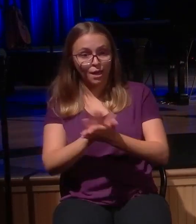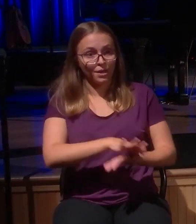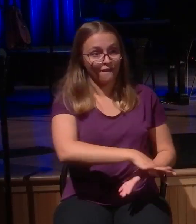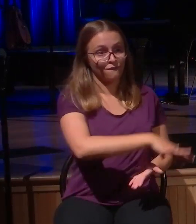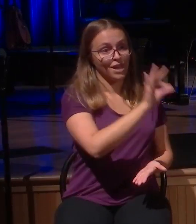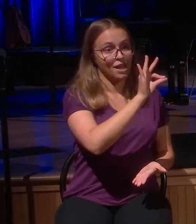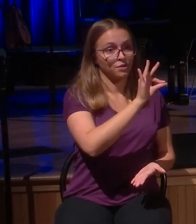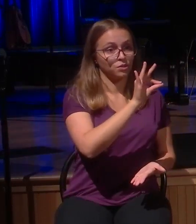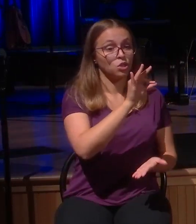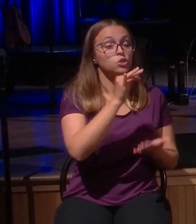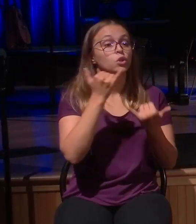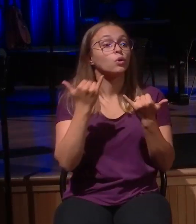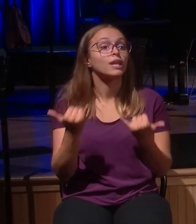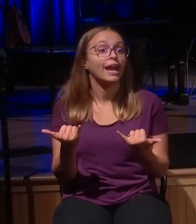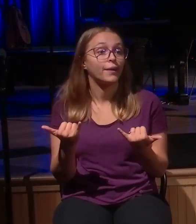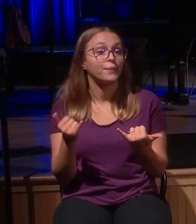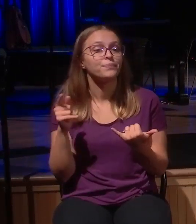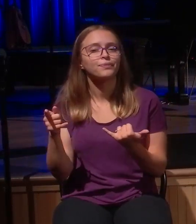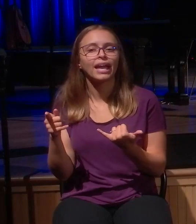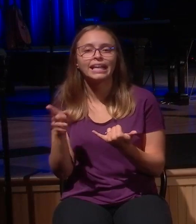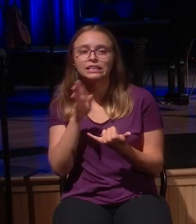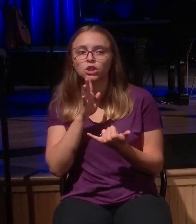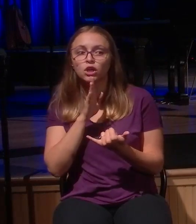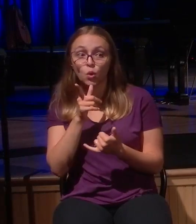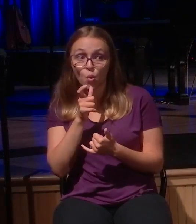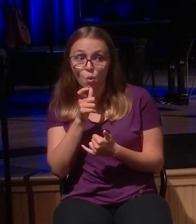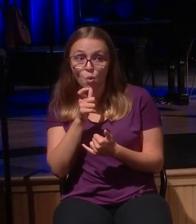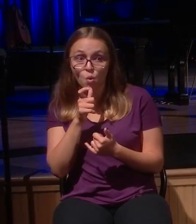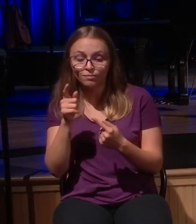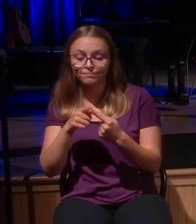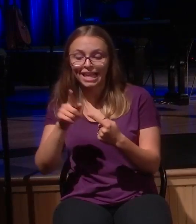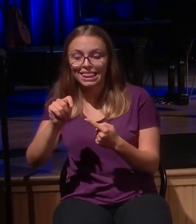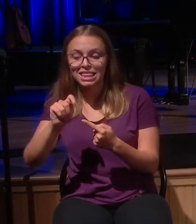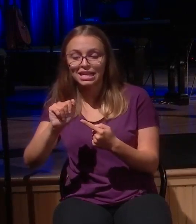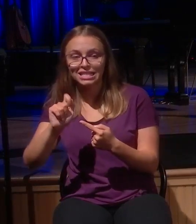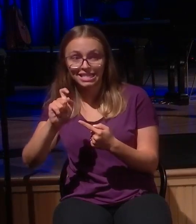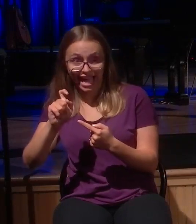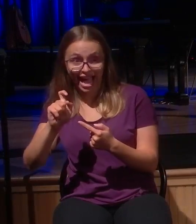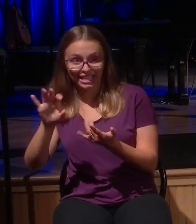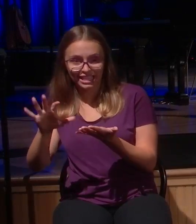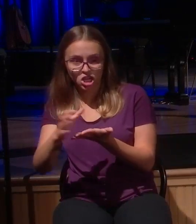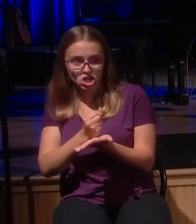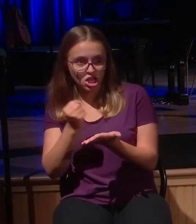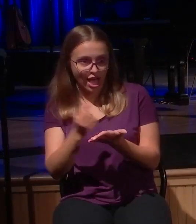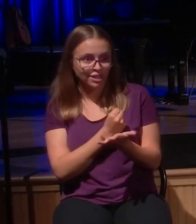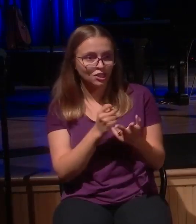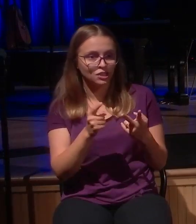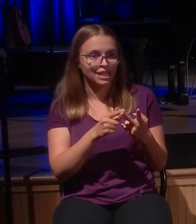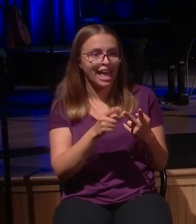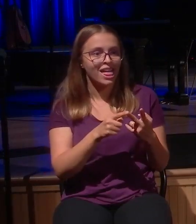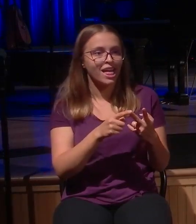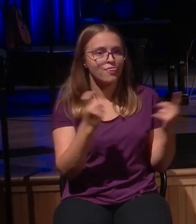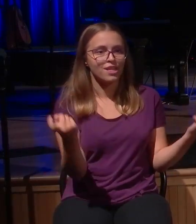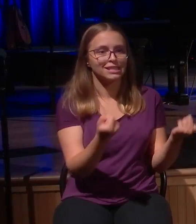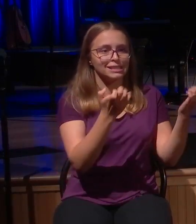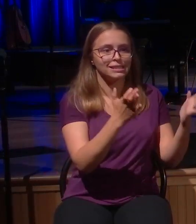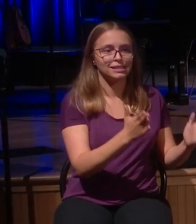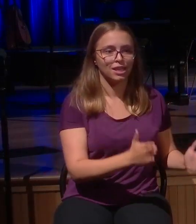and sinners. New Hope, these were the down and outers. These were the social bottom